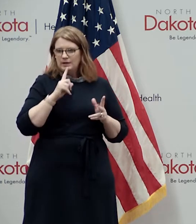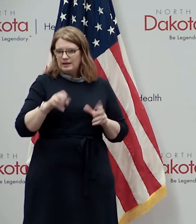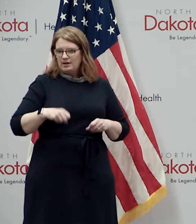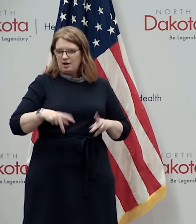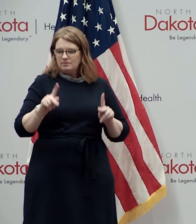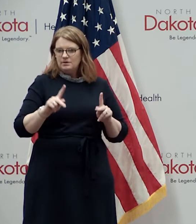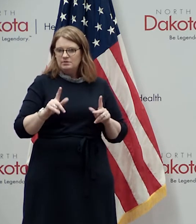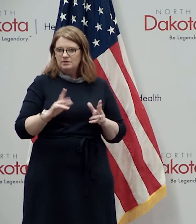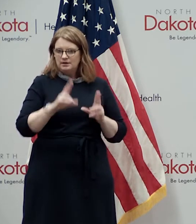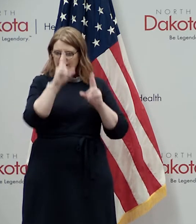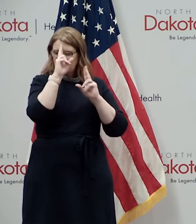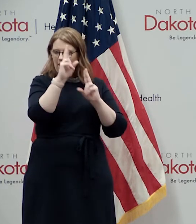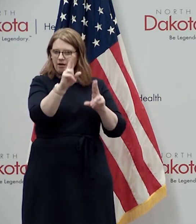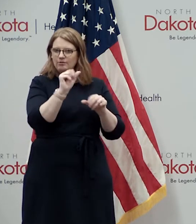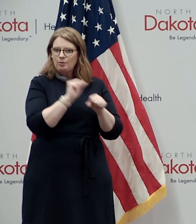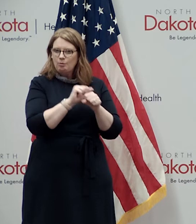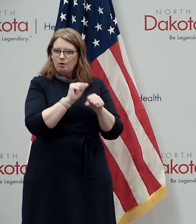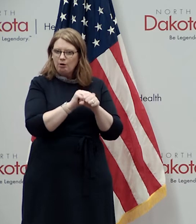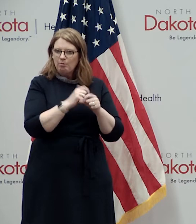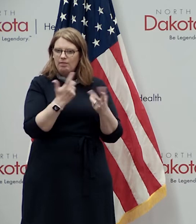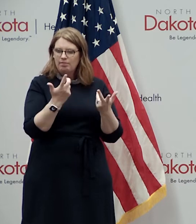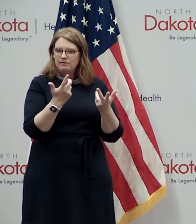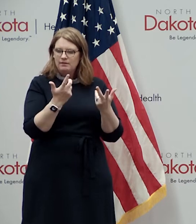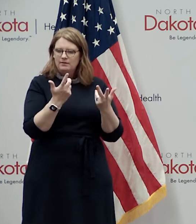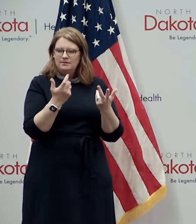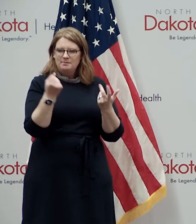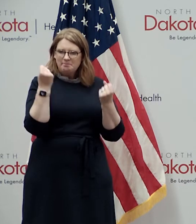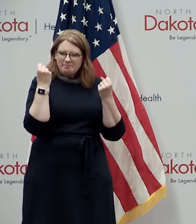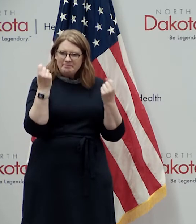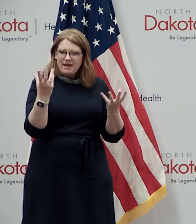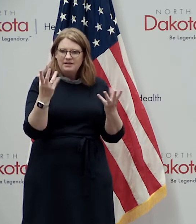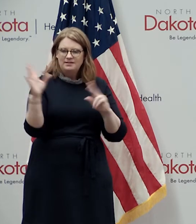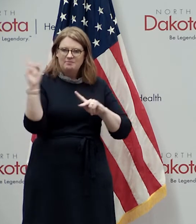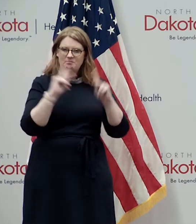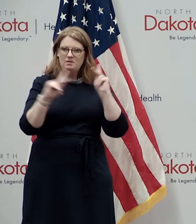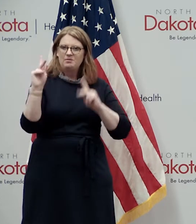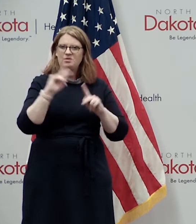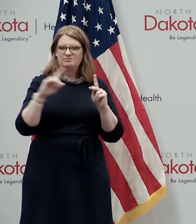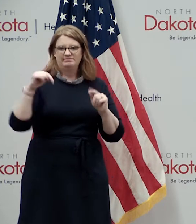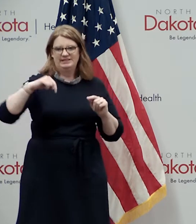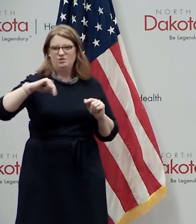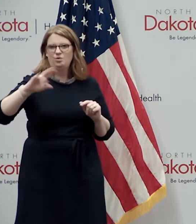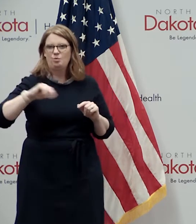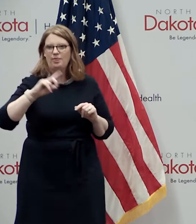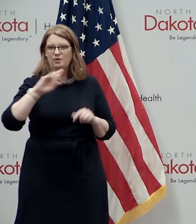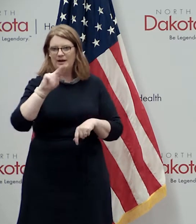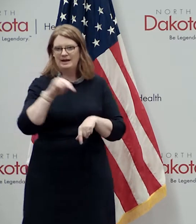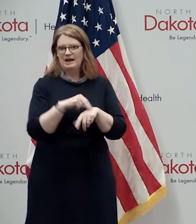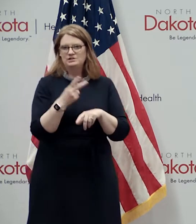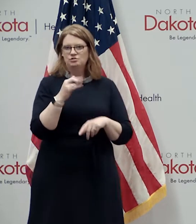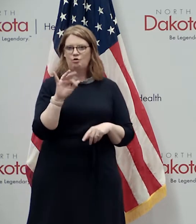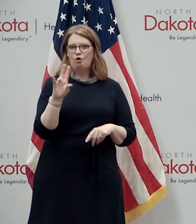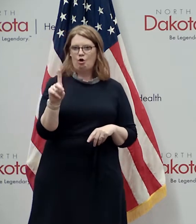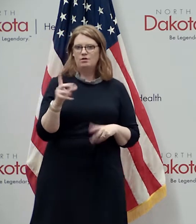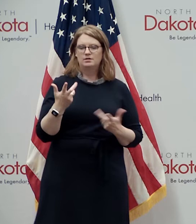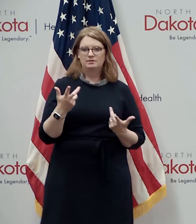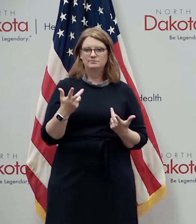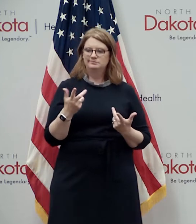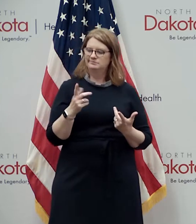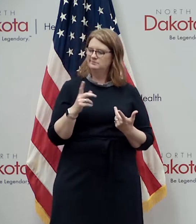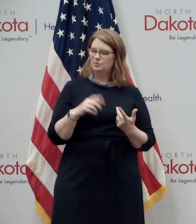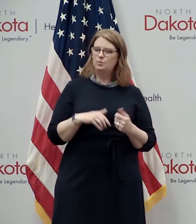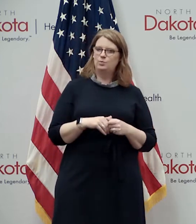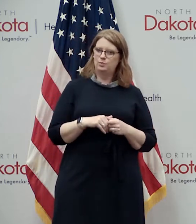to work with and have gotten to know a number of the folks in the north dakota national guard and i know from their experiences that they uh